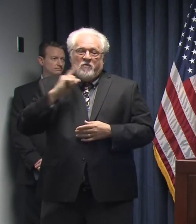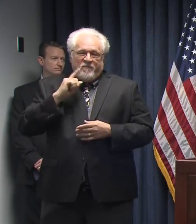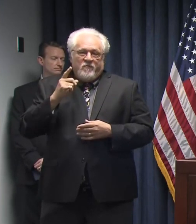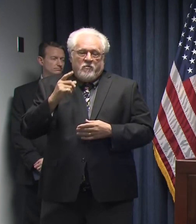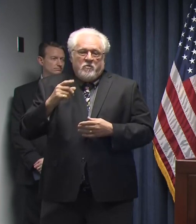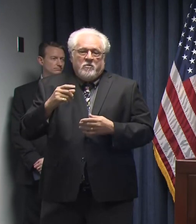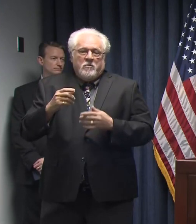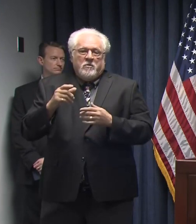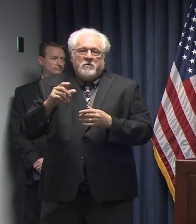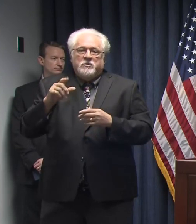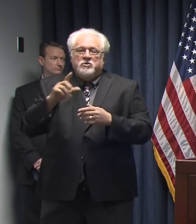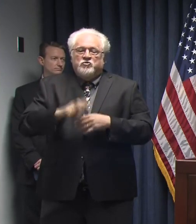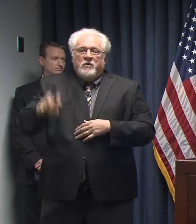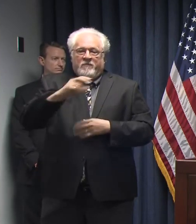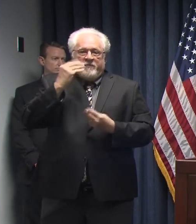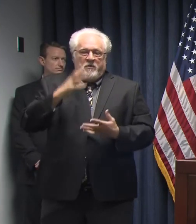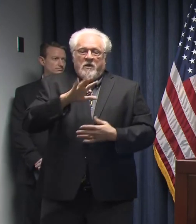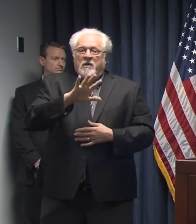information.